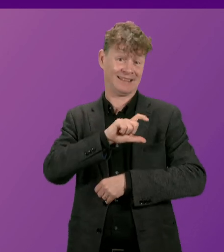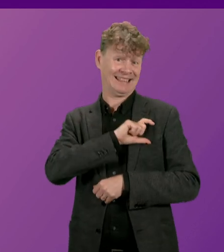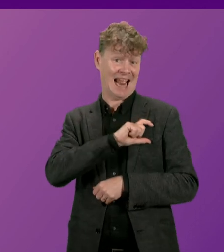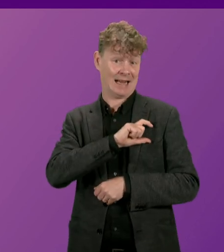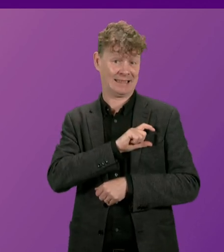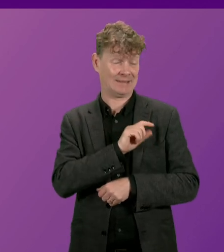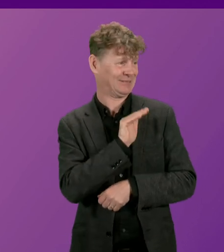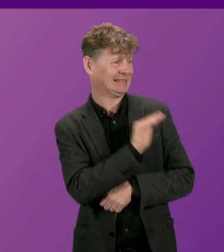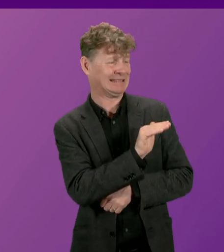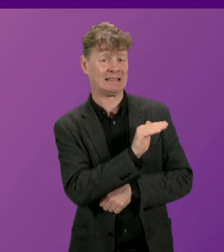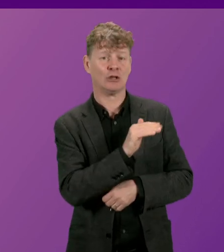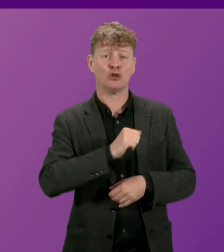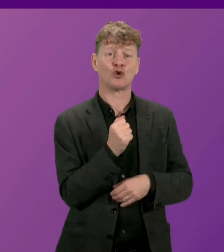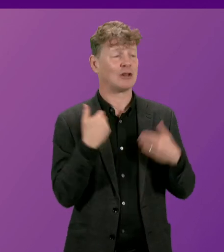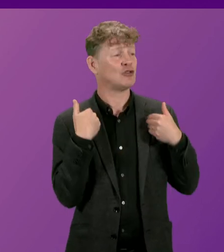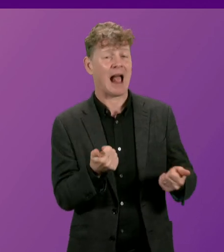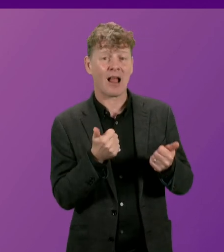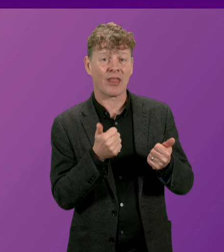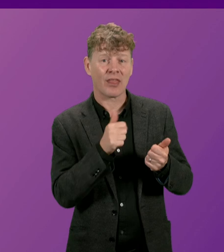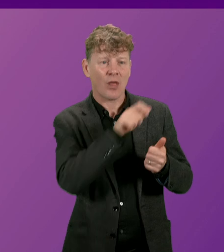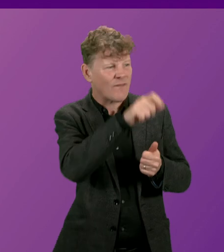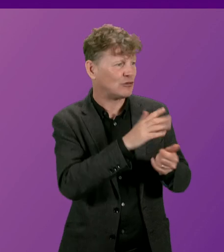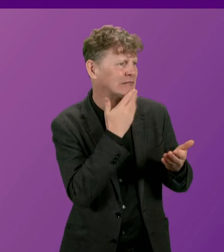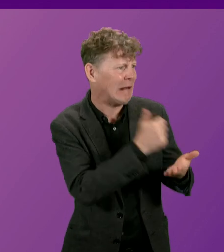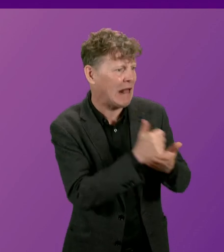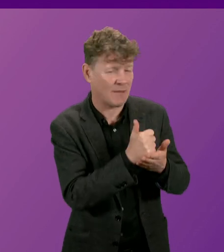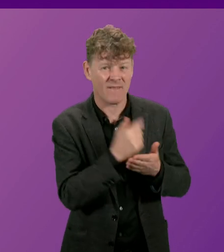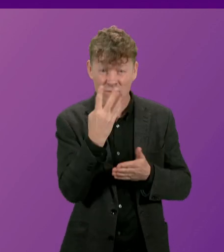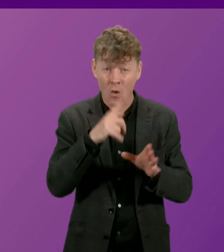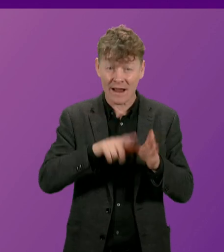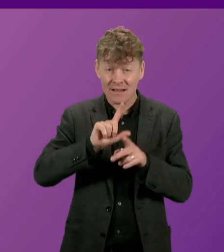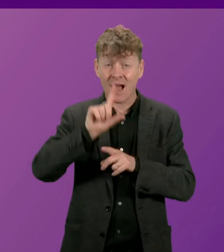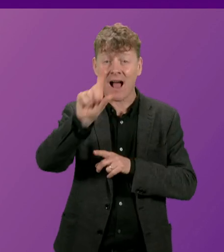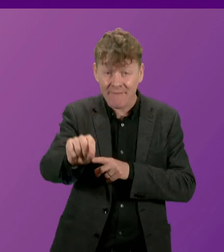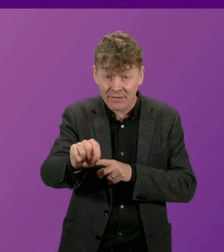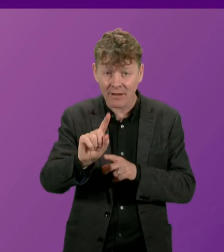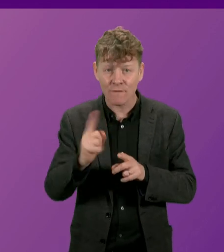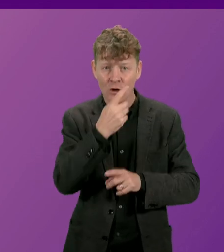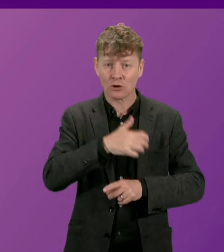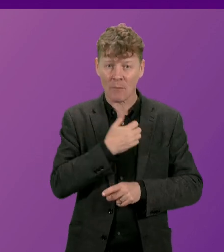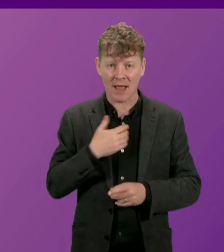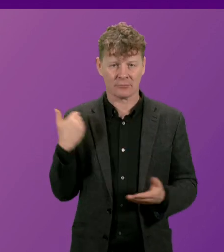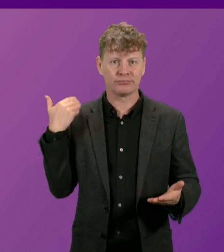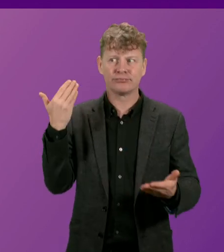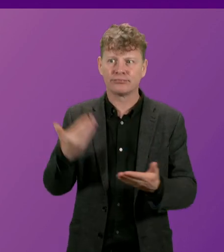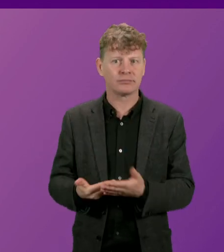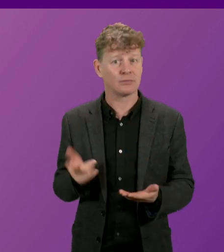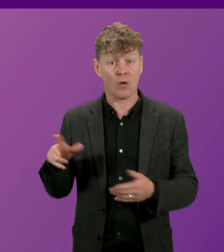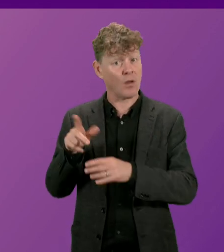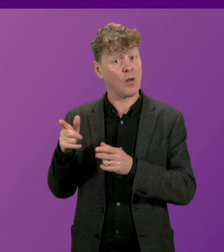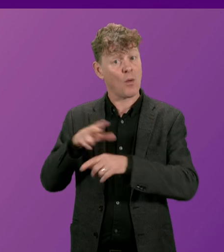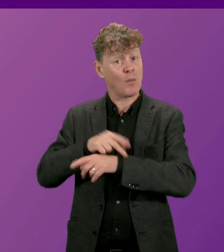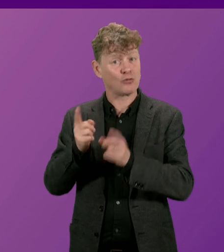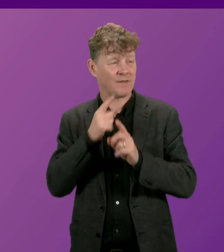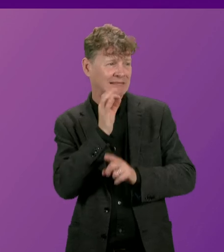health officials for help and that was four years after the first complaints were made to police. Officers made that plea for support to Craig